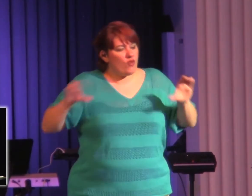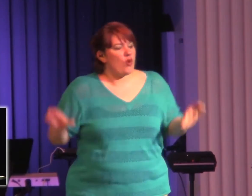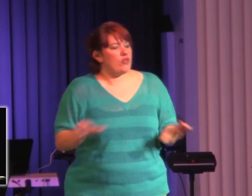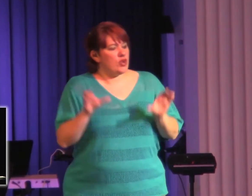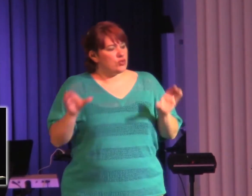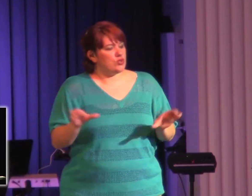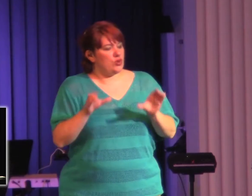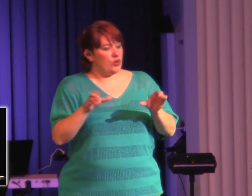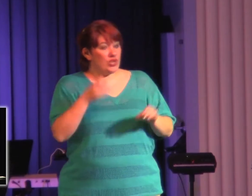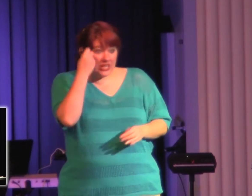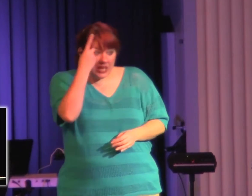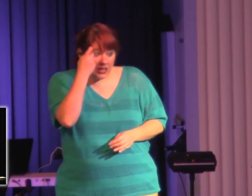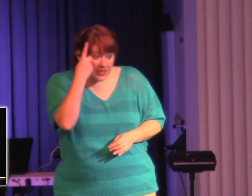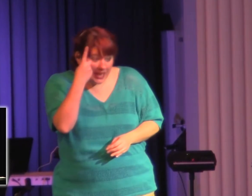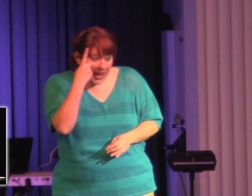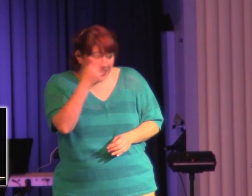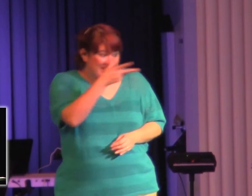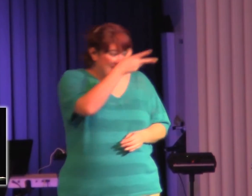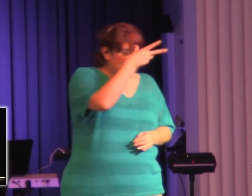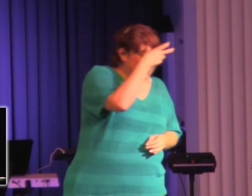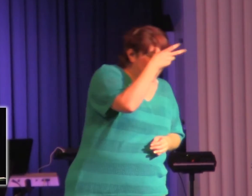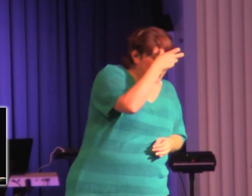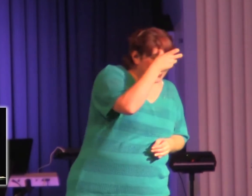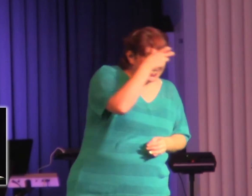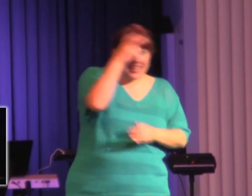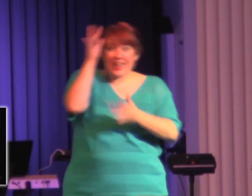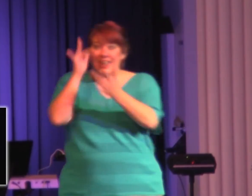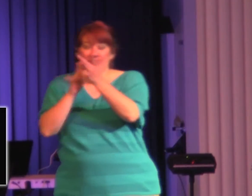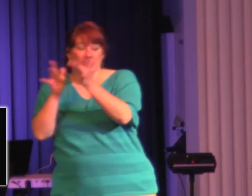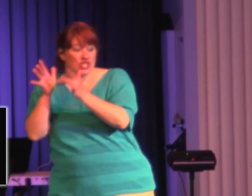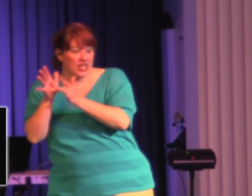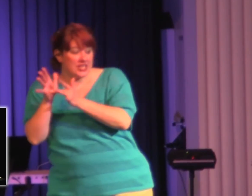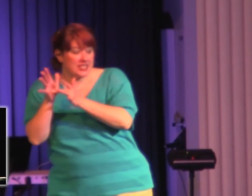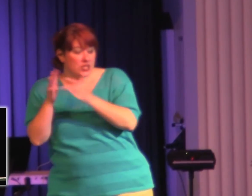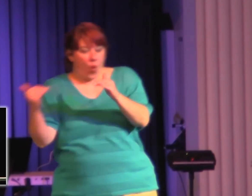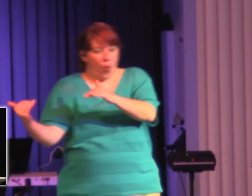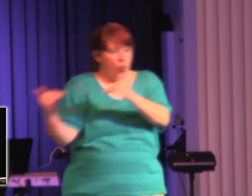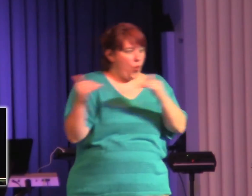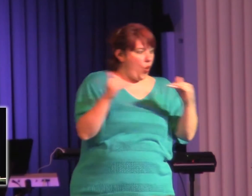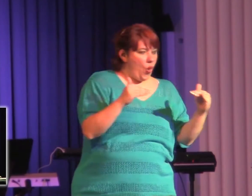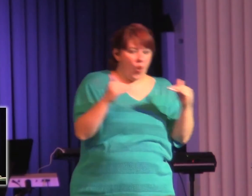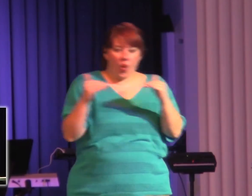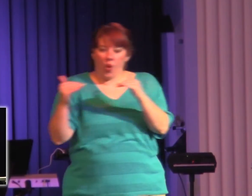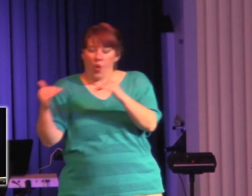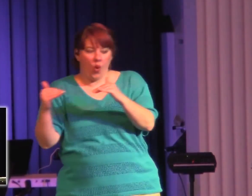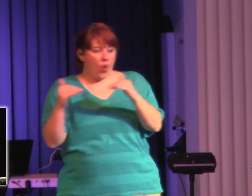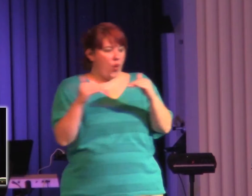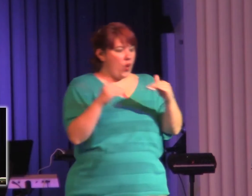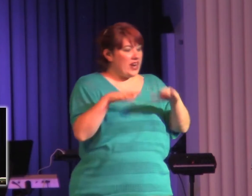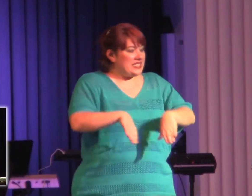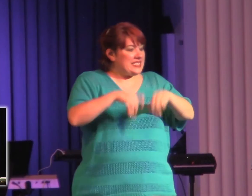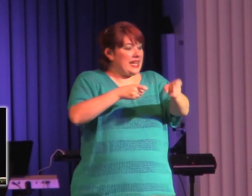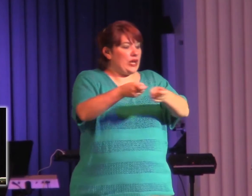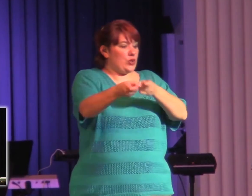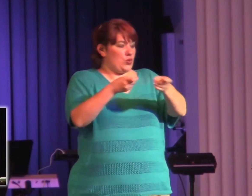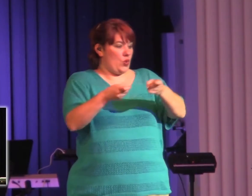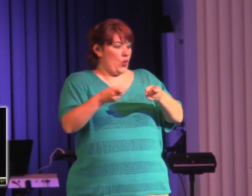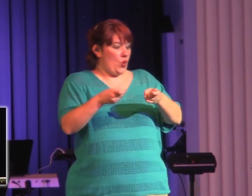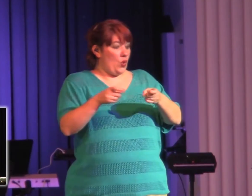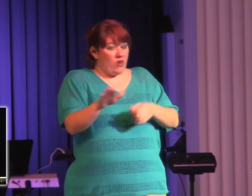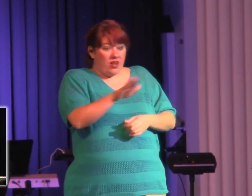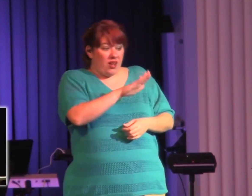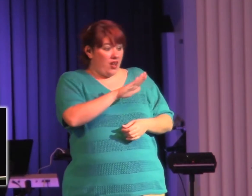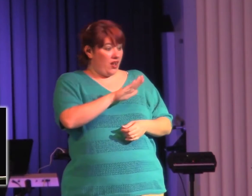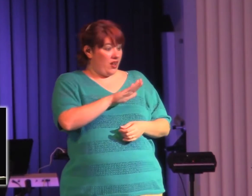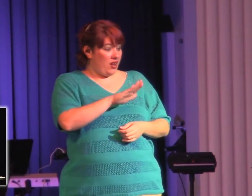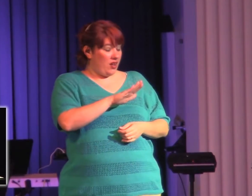your soul, and it's coming through your mind. Now, let me just say this. I love to think. I love to read. I love to be challenged intellectually. I really